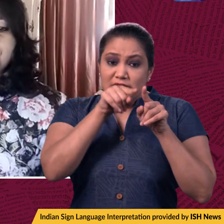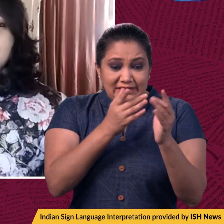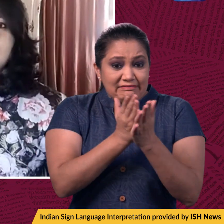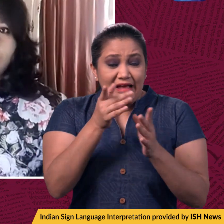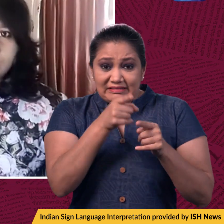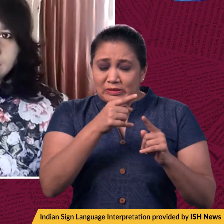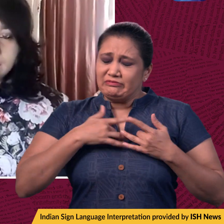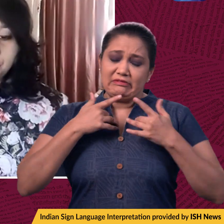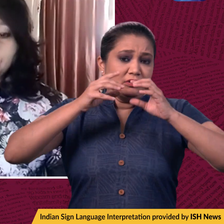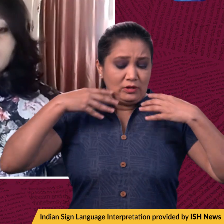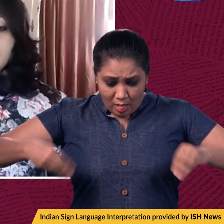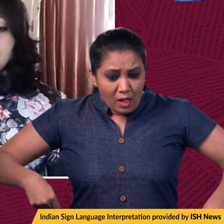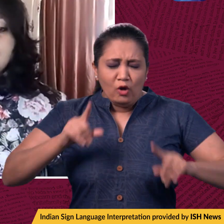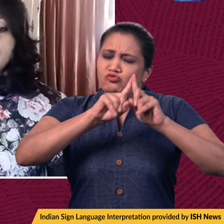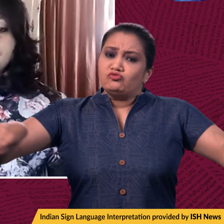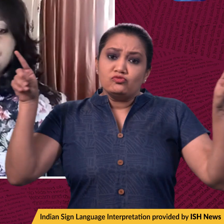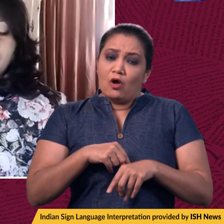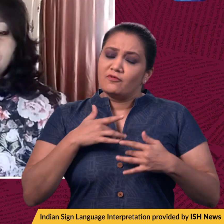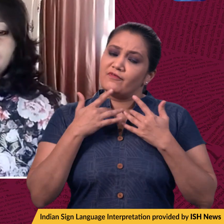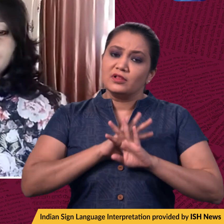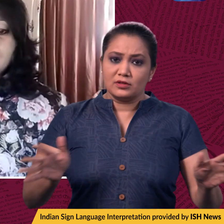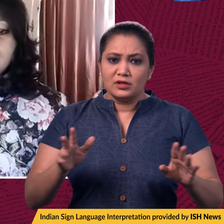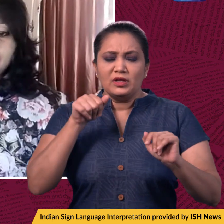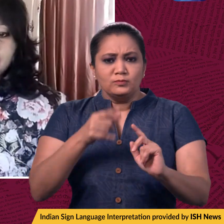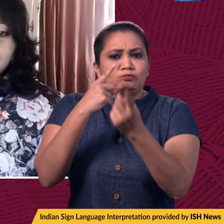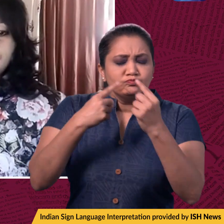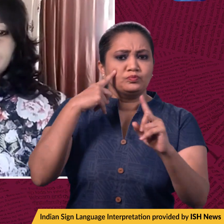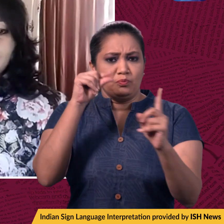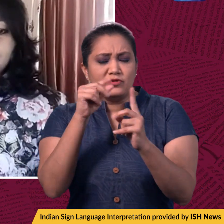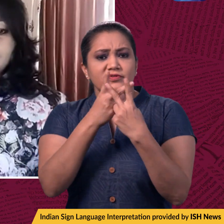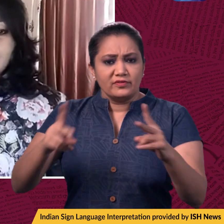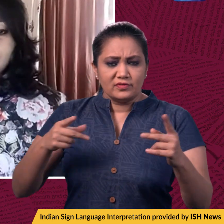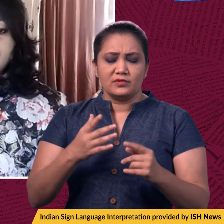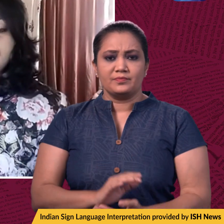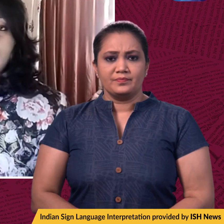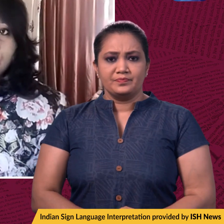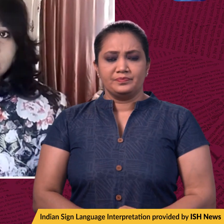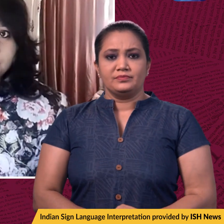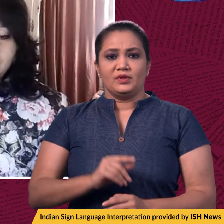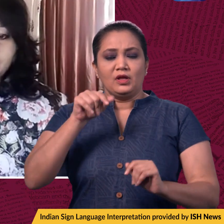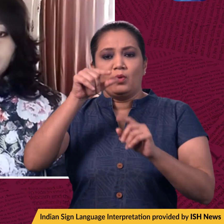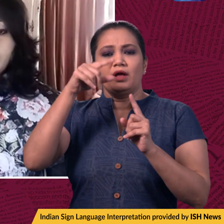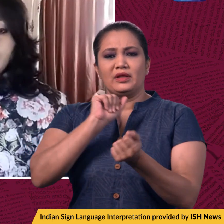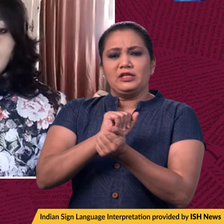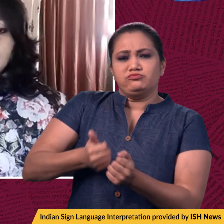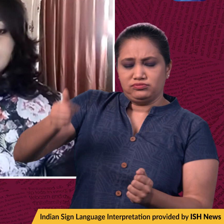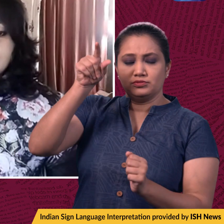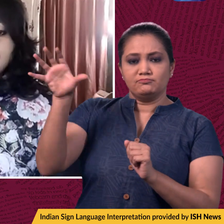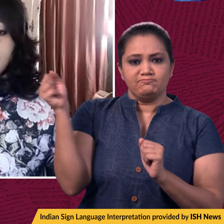stripping is not acceptable. Based on prima facie evidence, we have attached town inspector and station